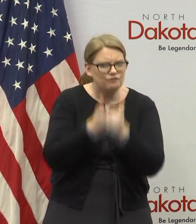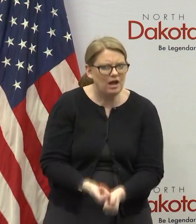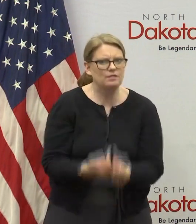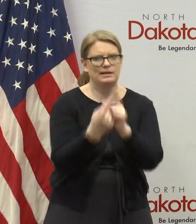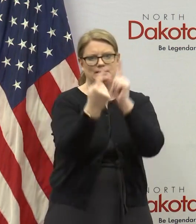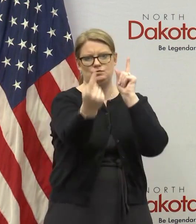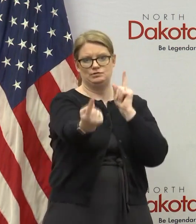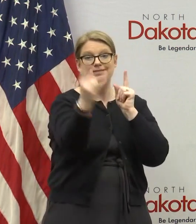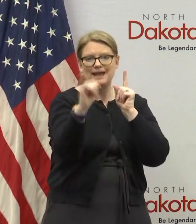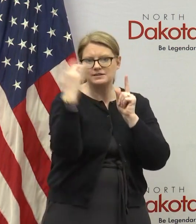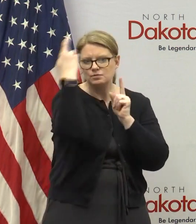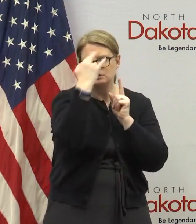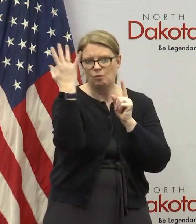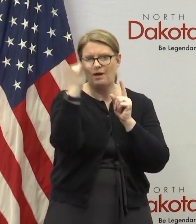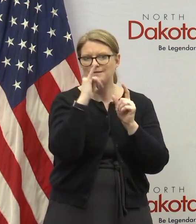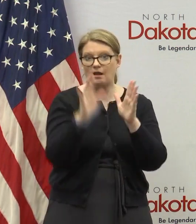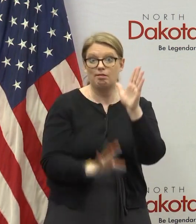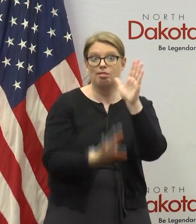reason why it doesn't come here